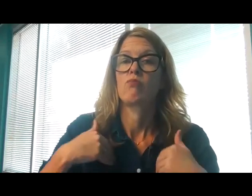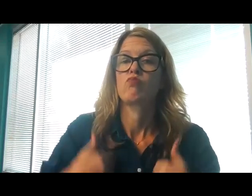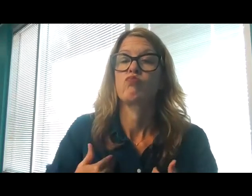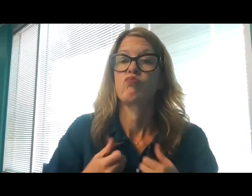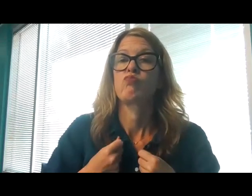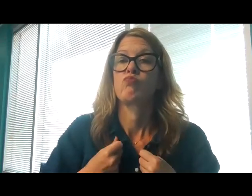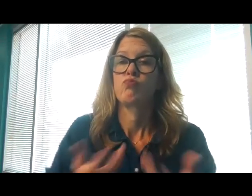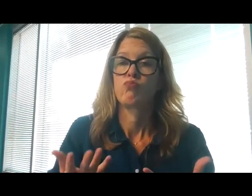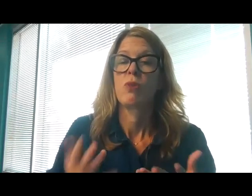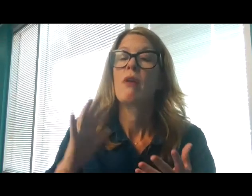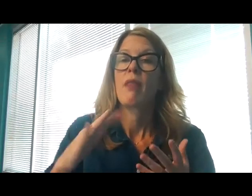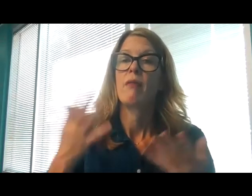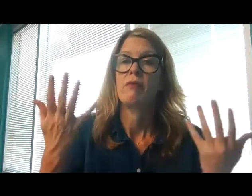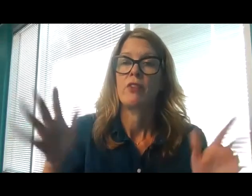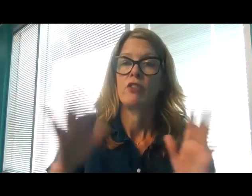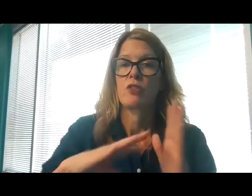Here ends the reading.